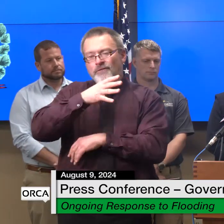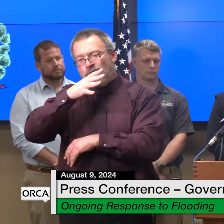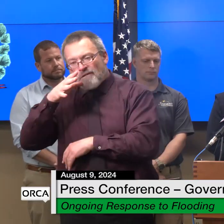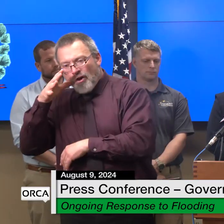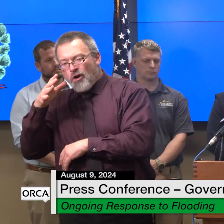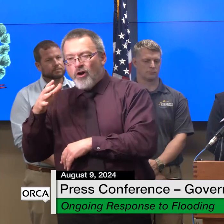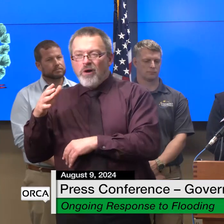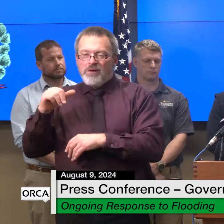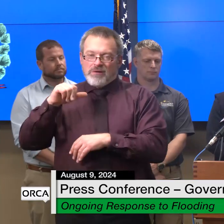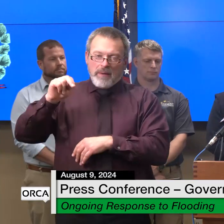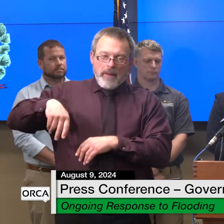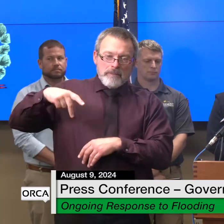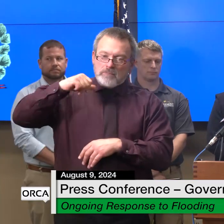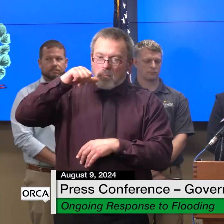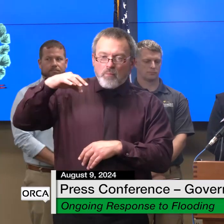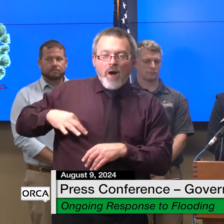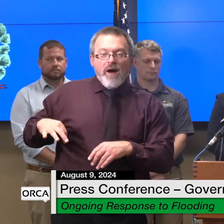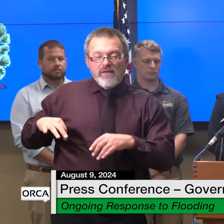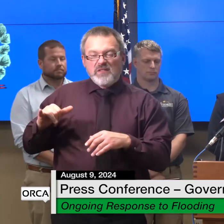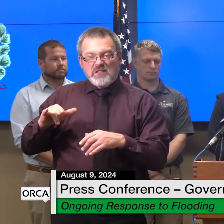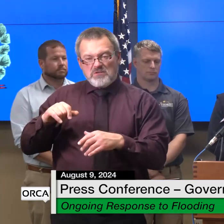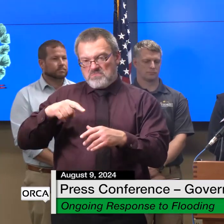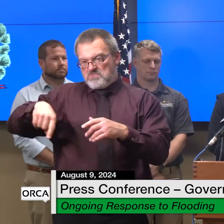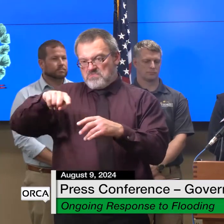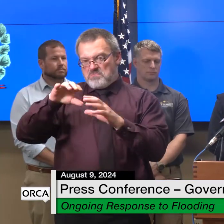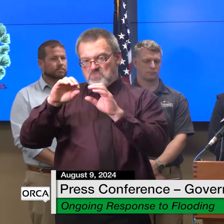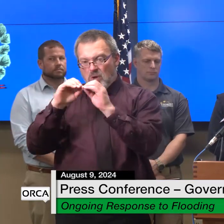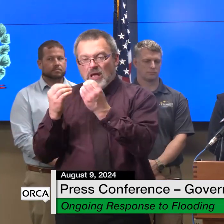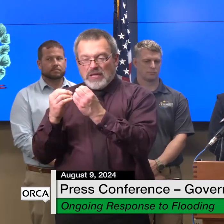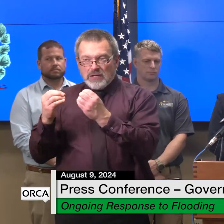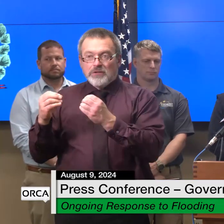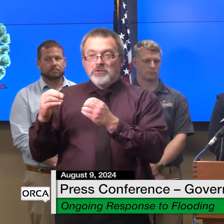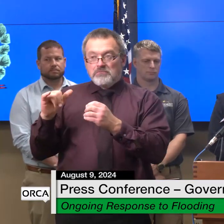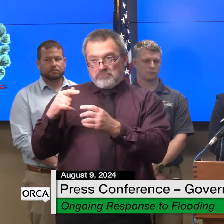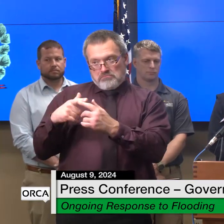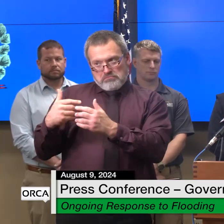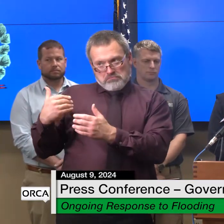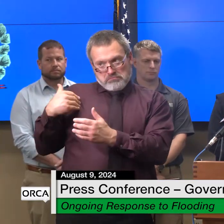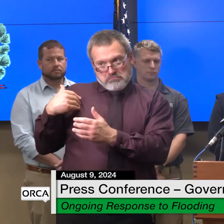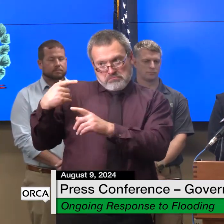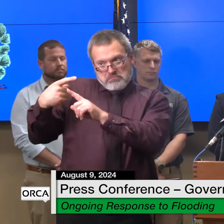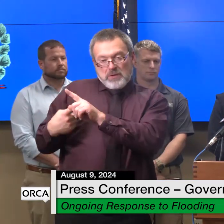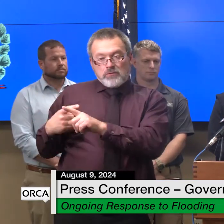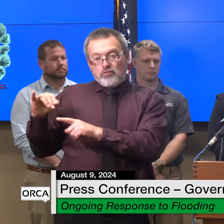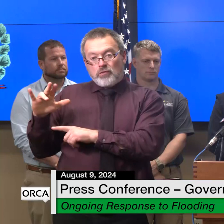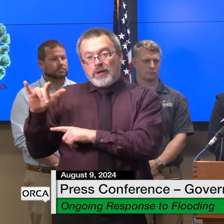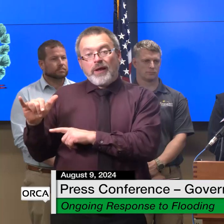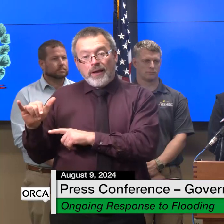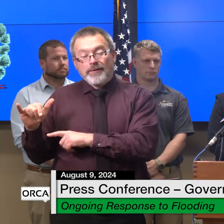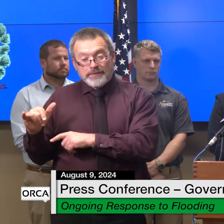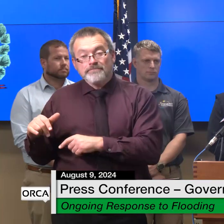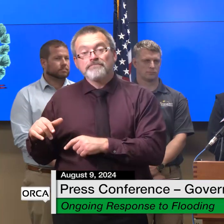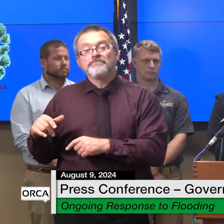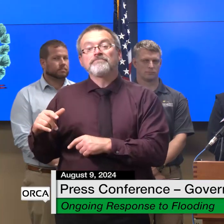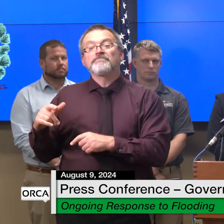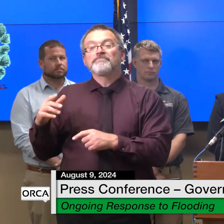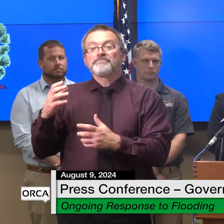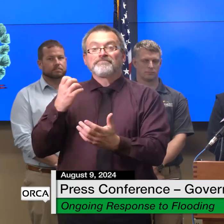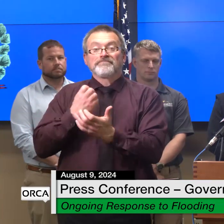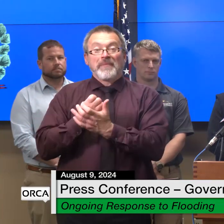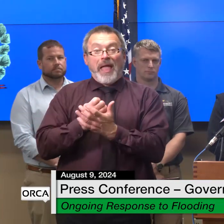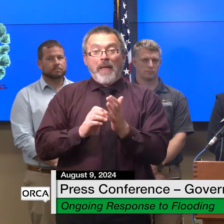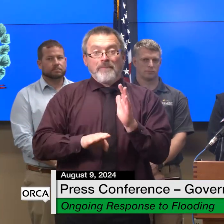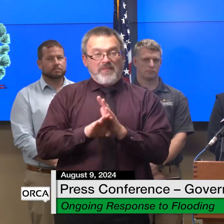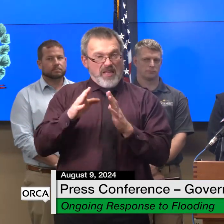in this july's floods the department of economic development will distribute that money in the form of grants issued